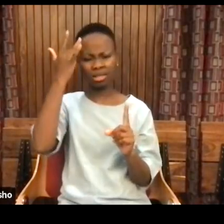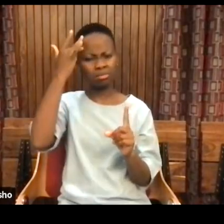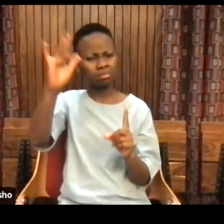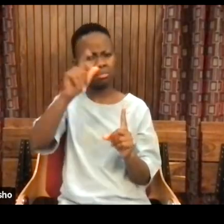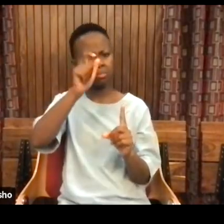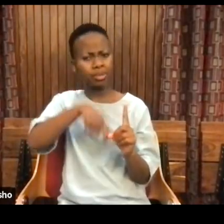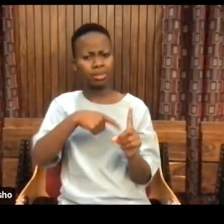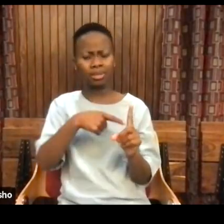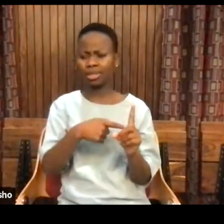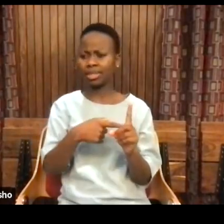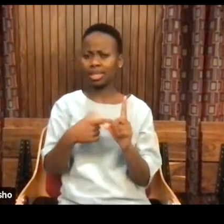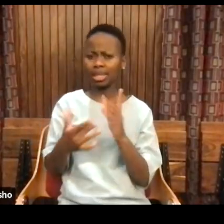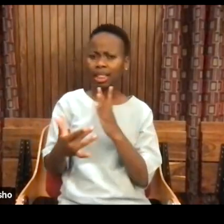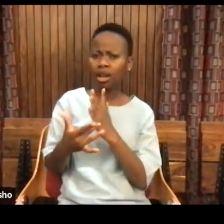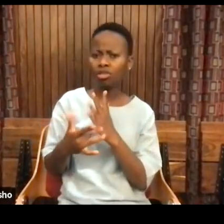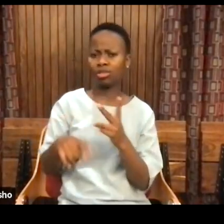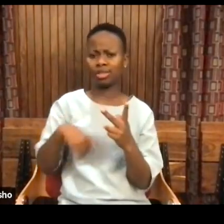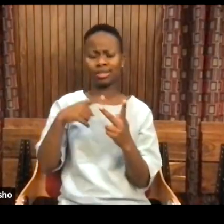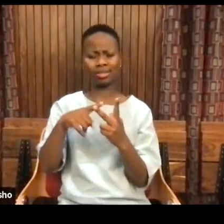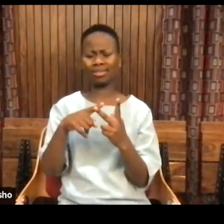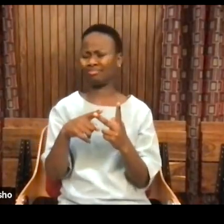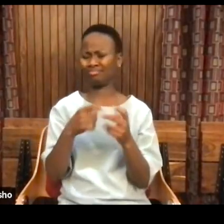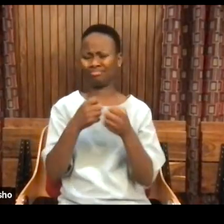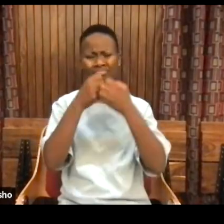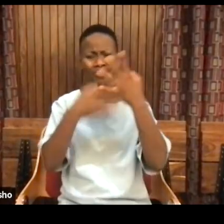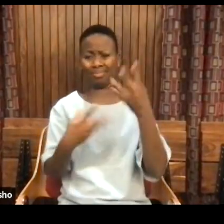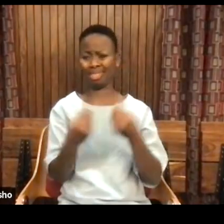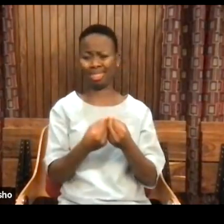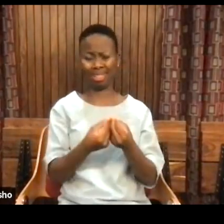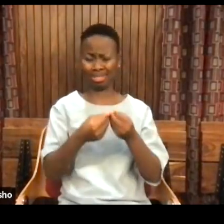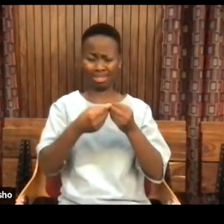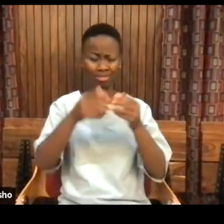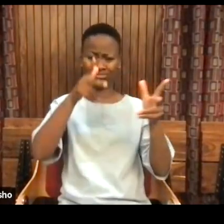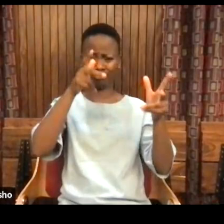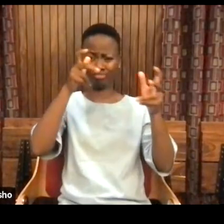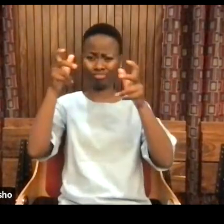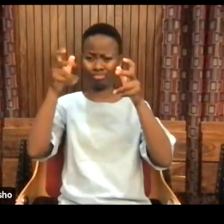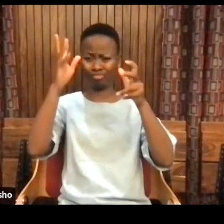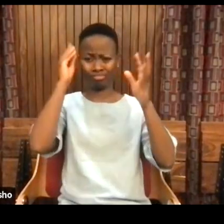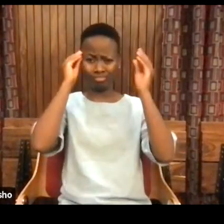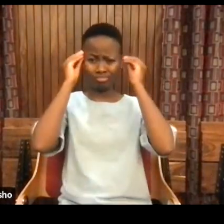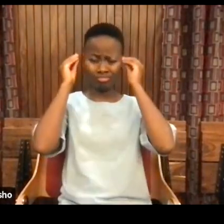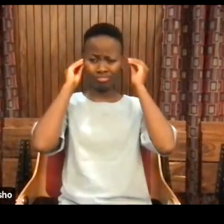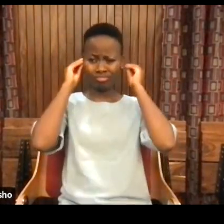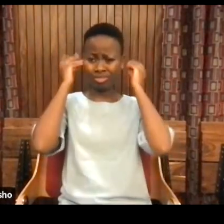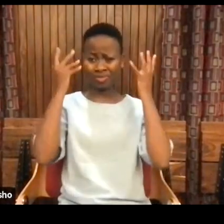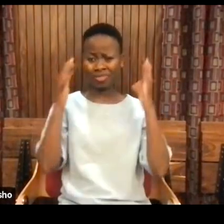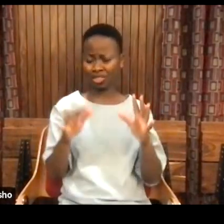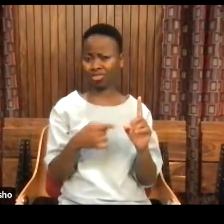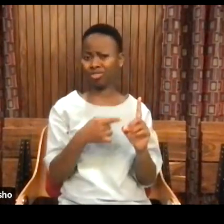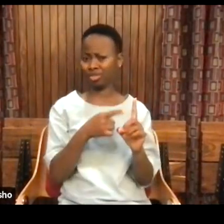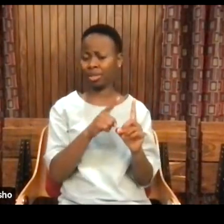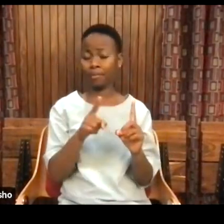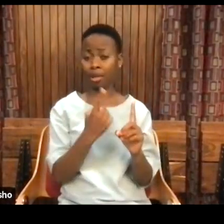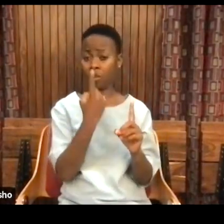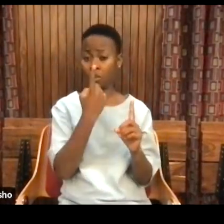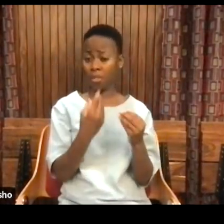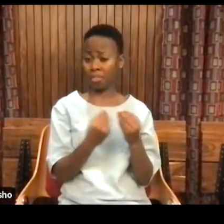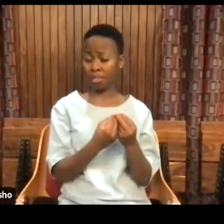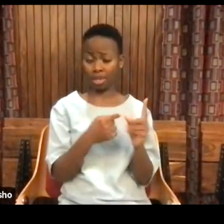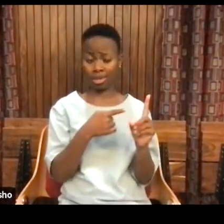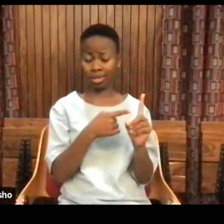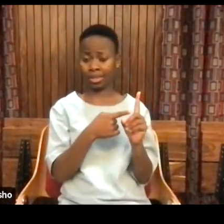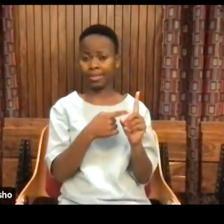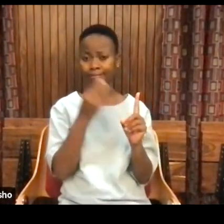nanotechnology, quantum theory, all kinds of things. But one of the things about her when she was reading